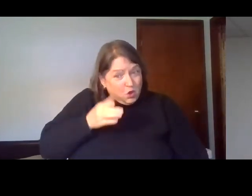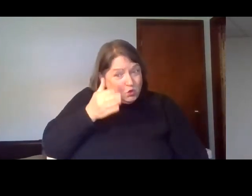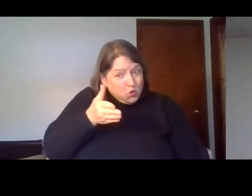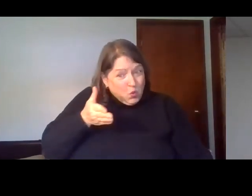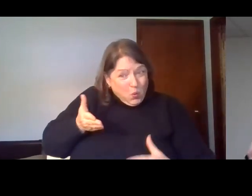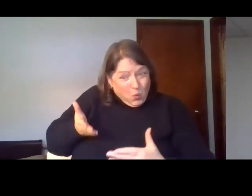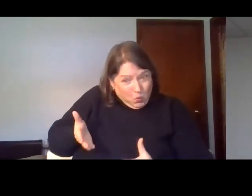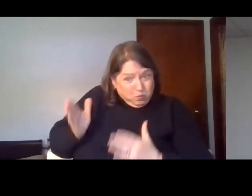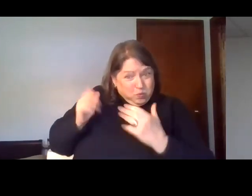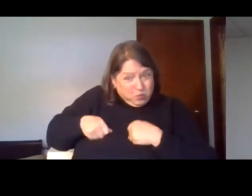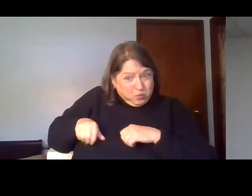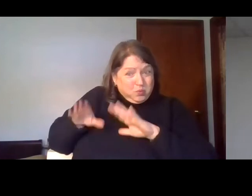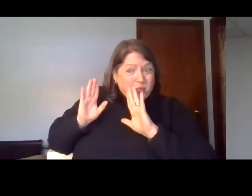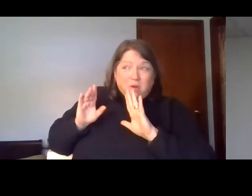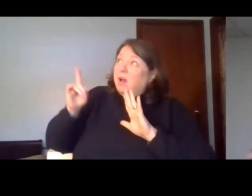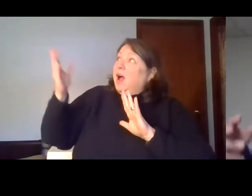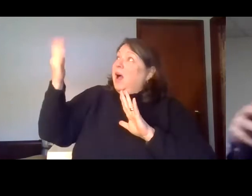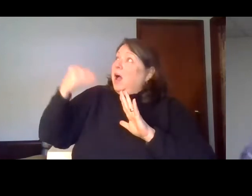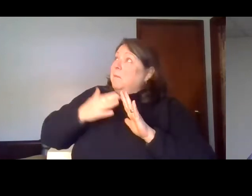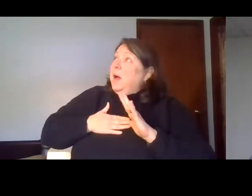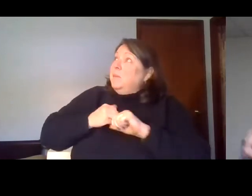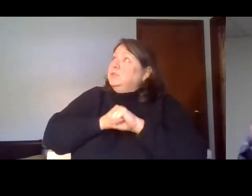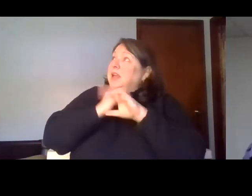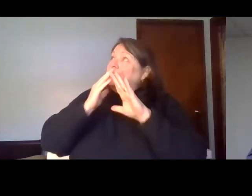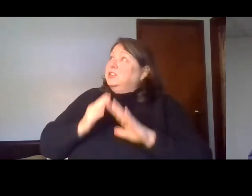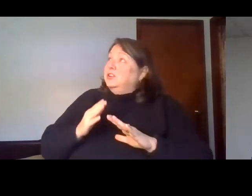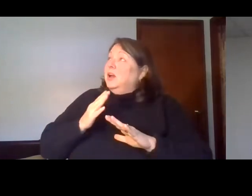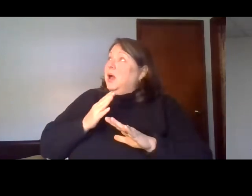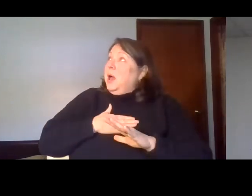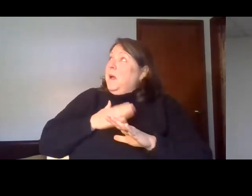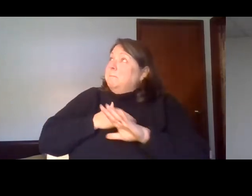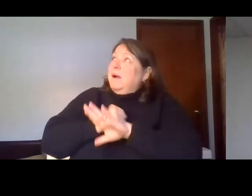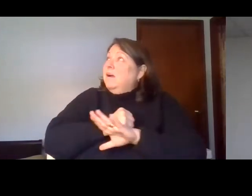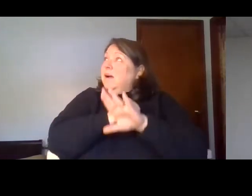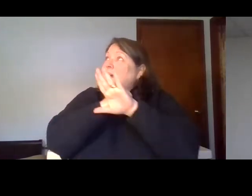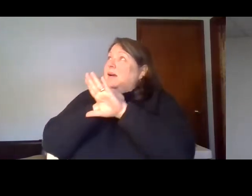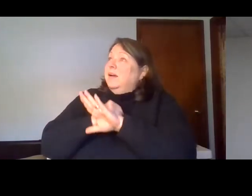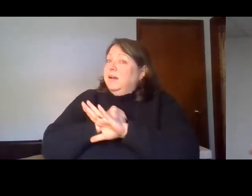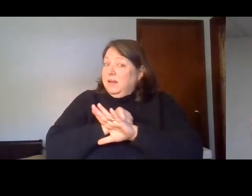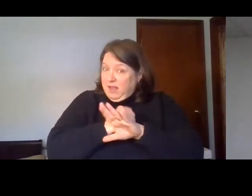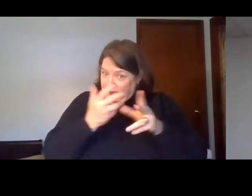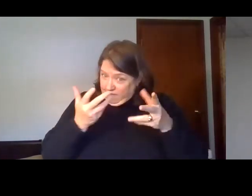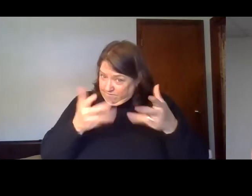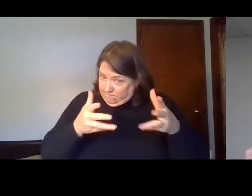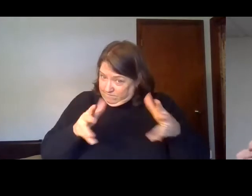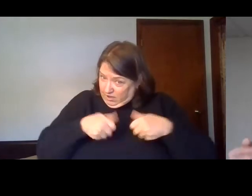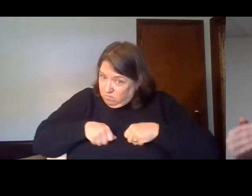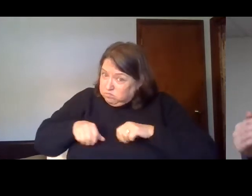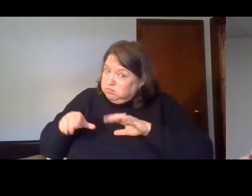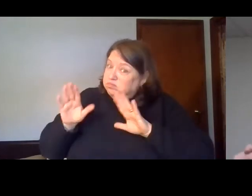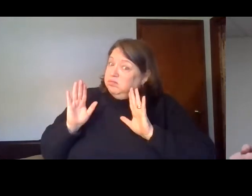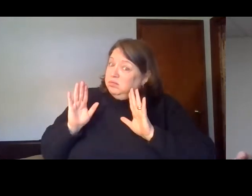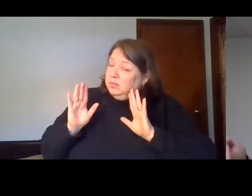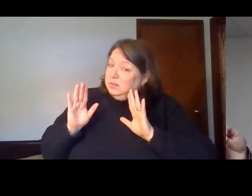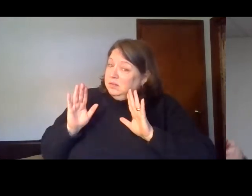Is God your shield? Is he your refuge, your shelter, your stronghold? Is he the one you're leaning on